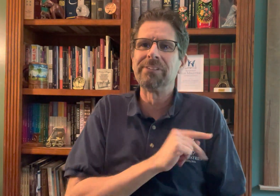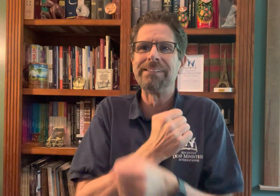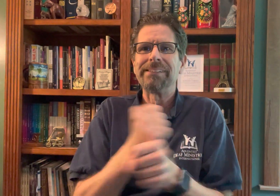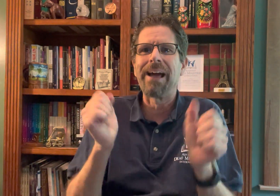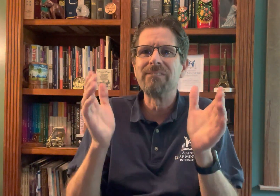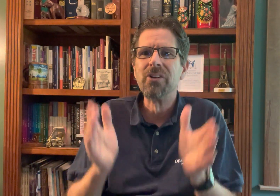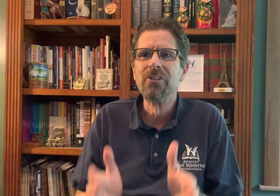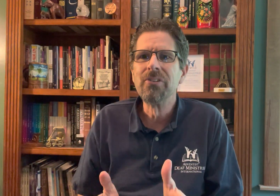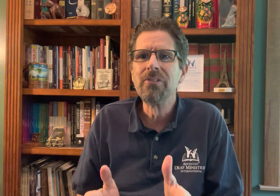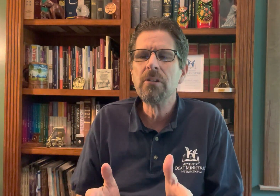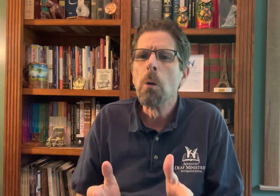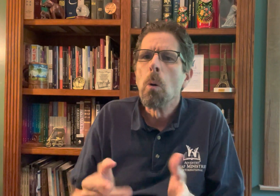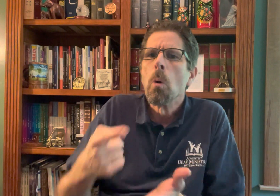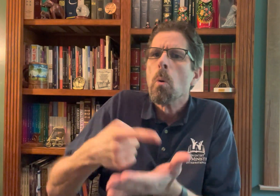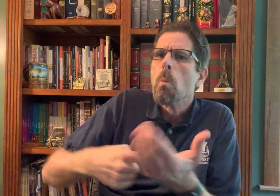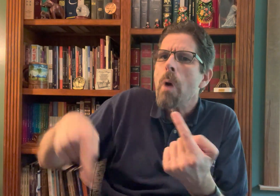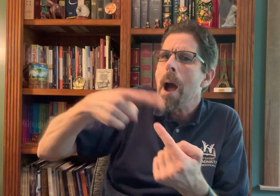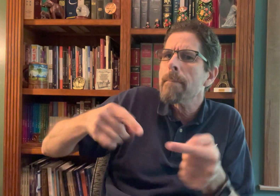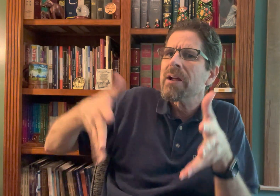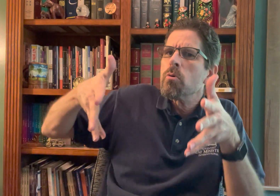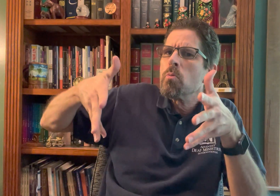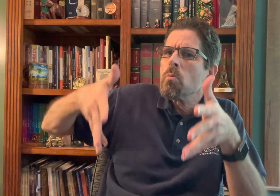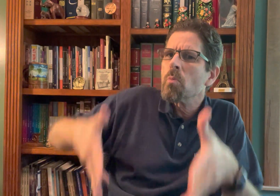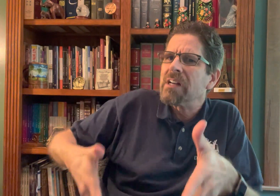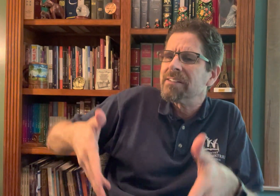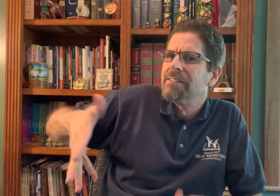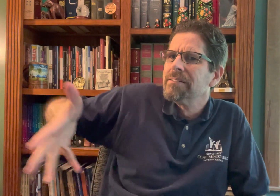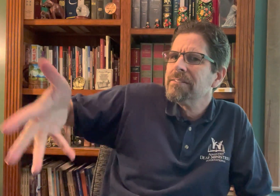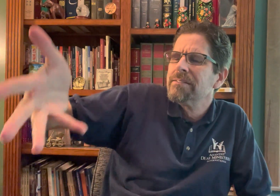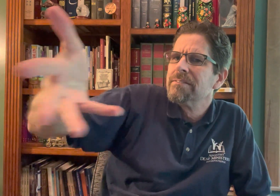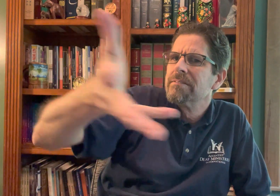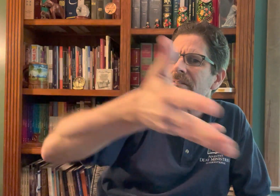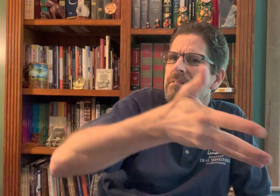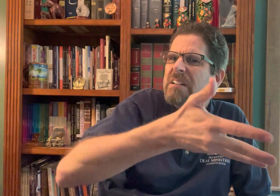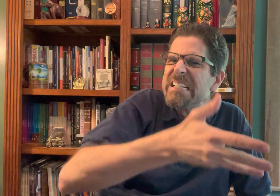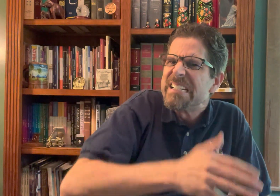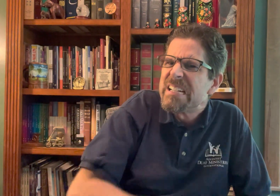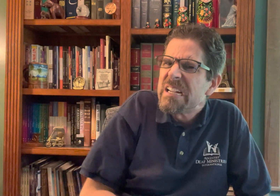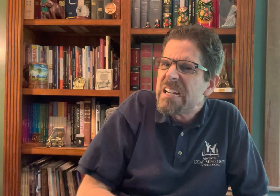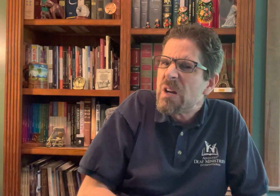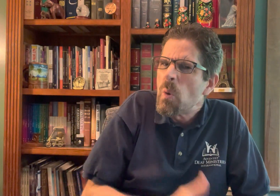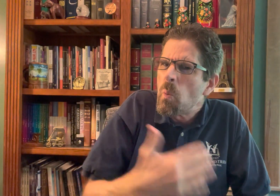and have accepted him as their savior. What about all the rest?